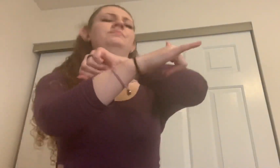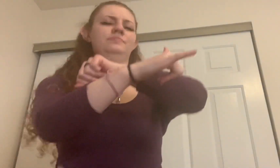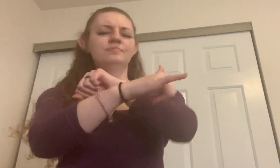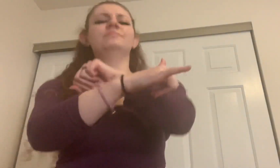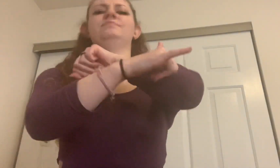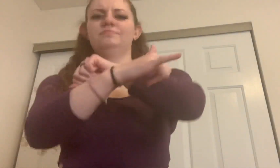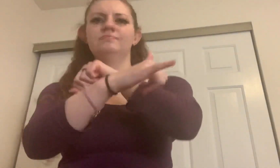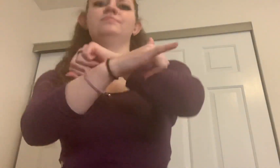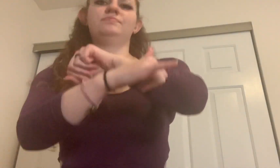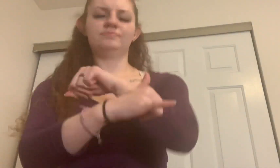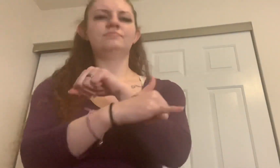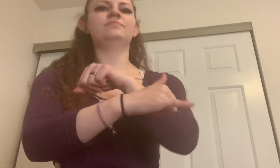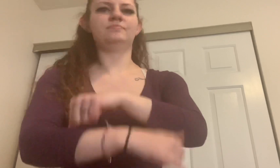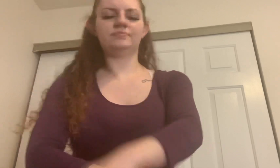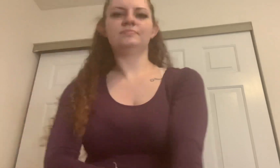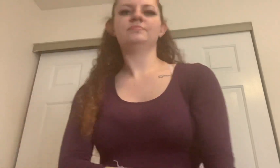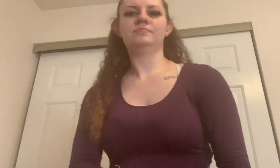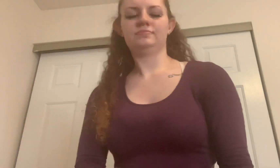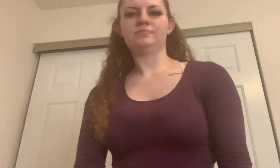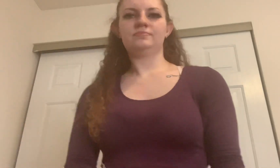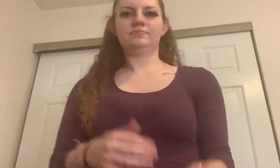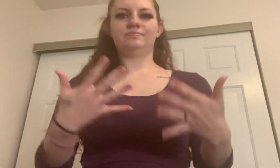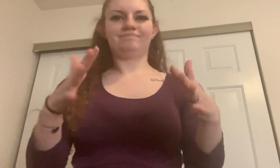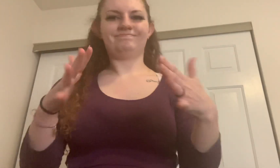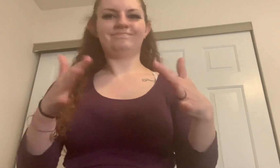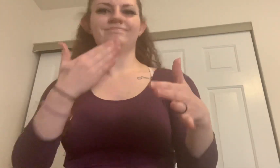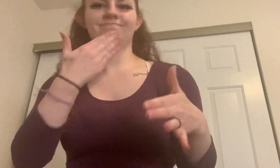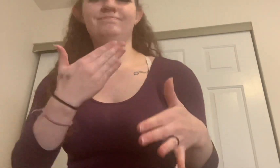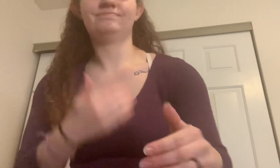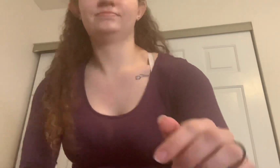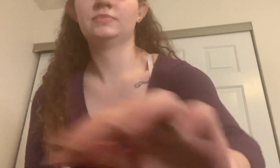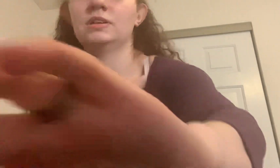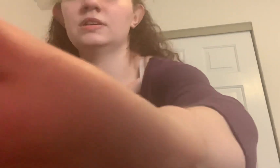up now. We We are